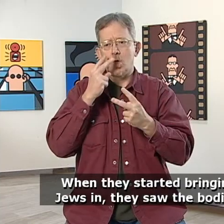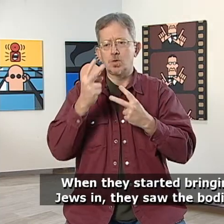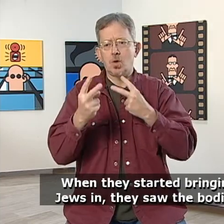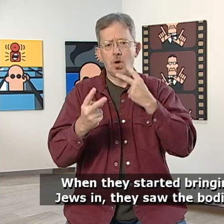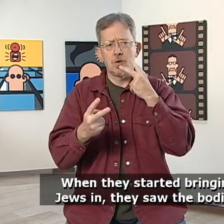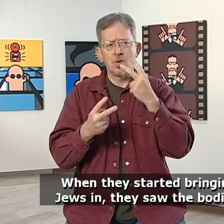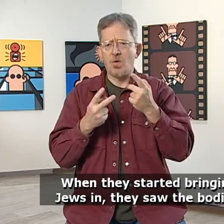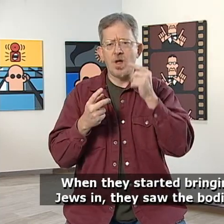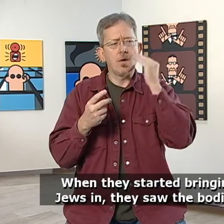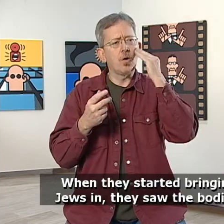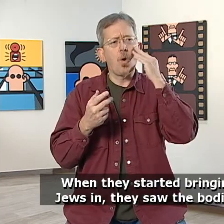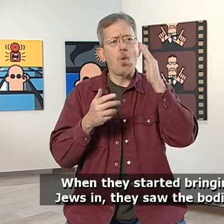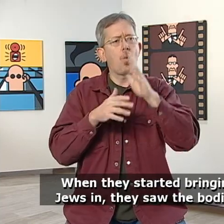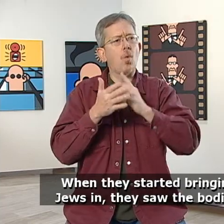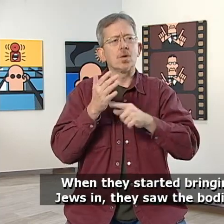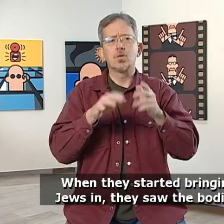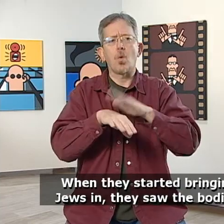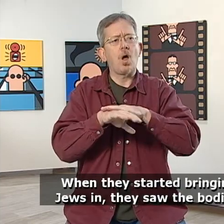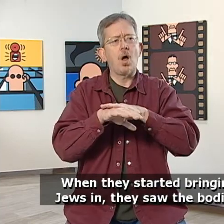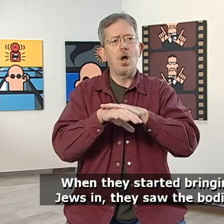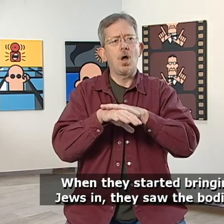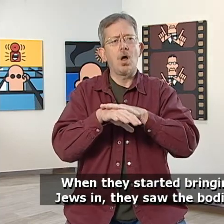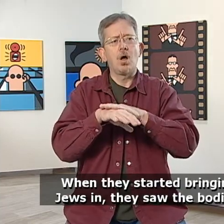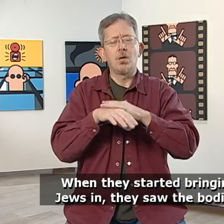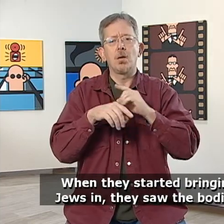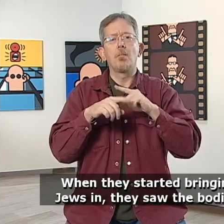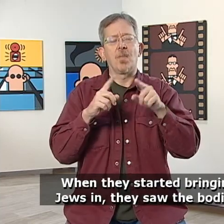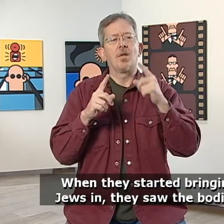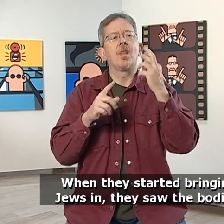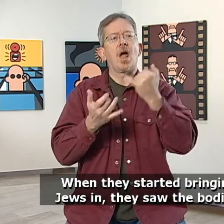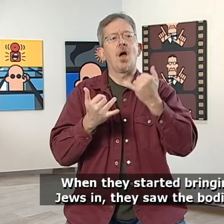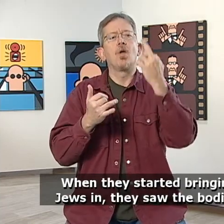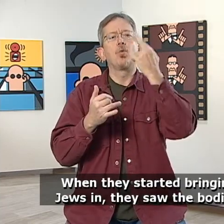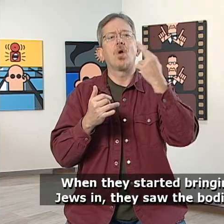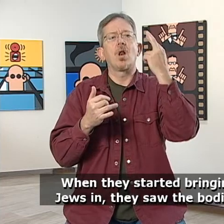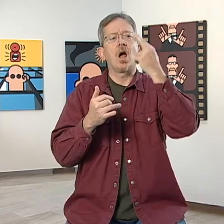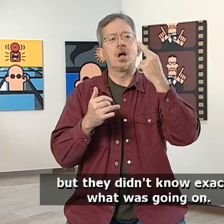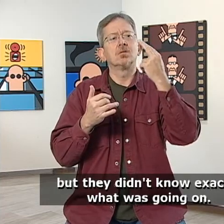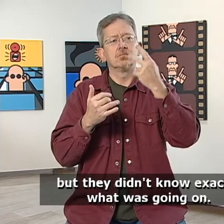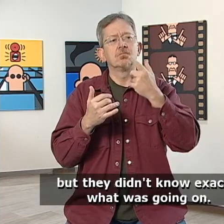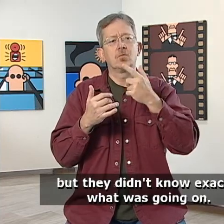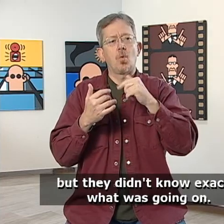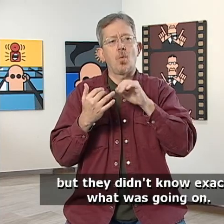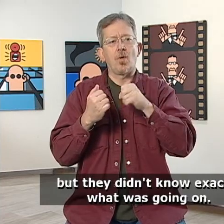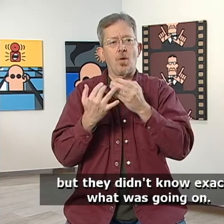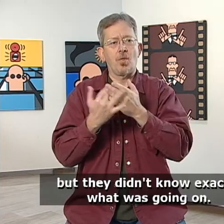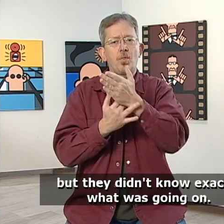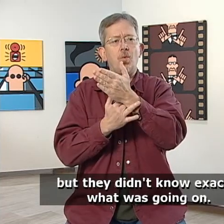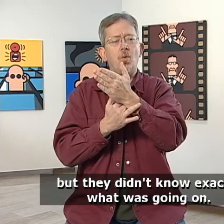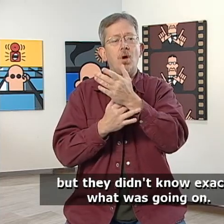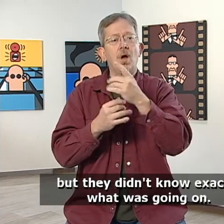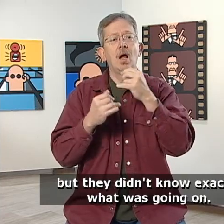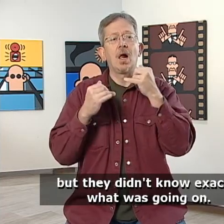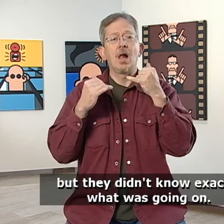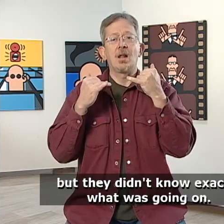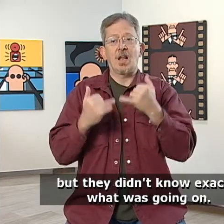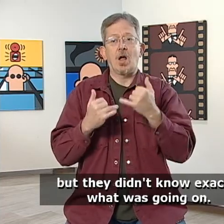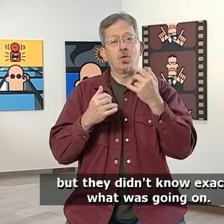When they started bringing Jews in, they saw the bodies, but they didn't know exactly what was going on.